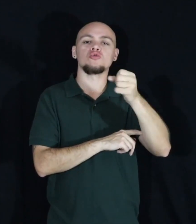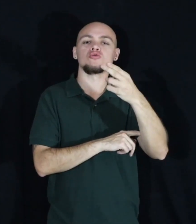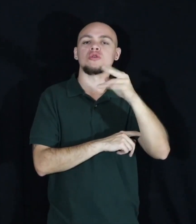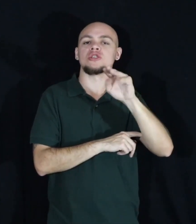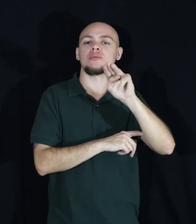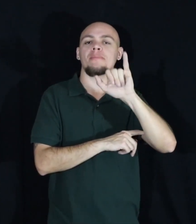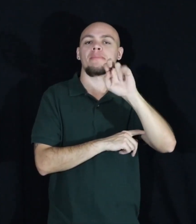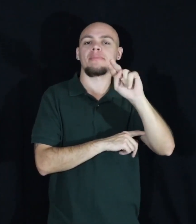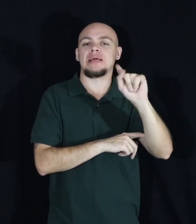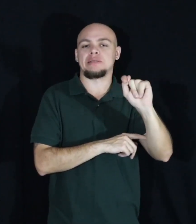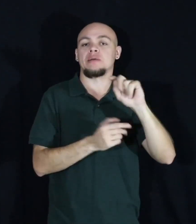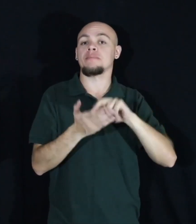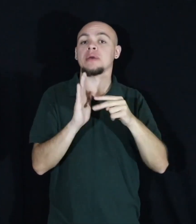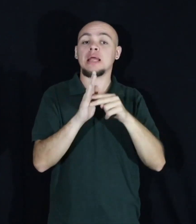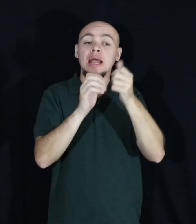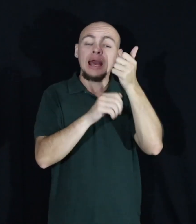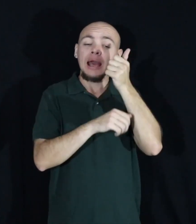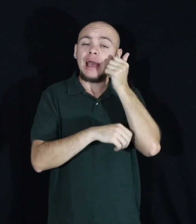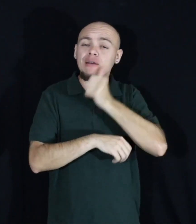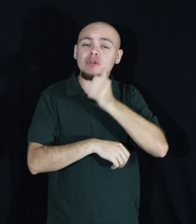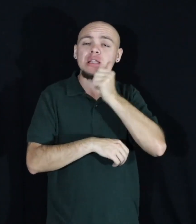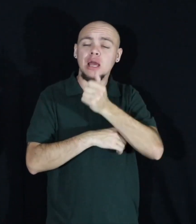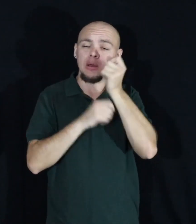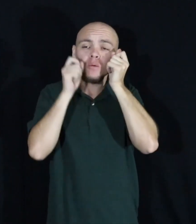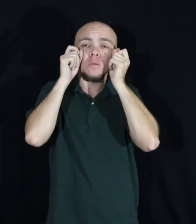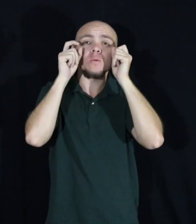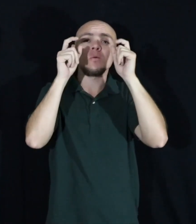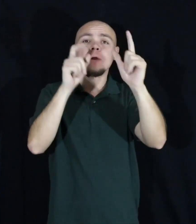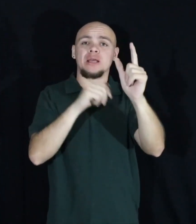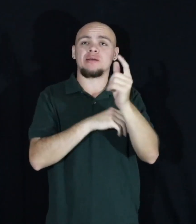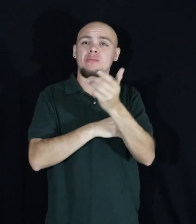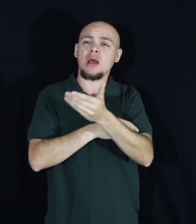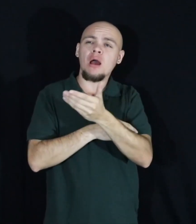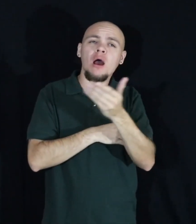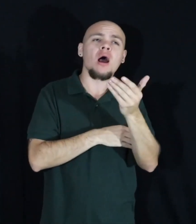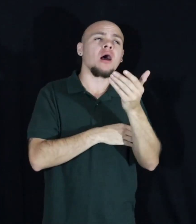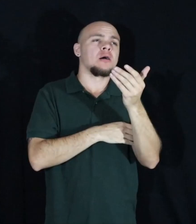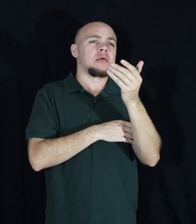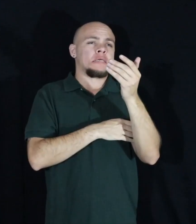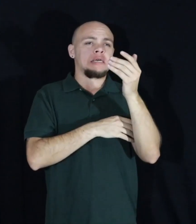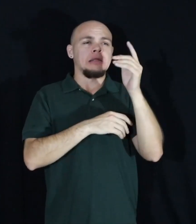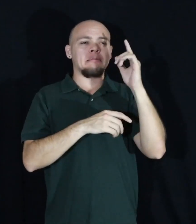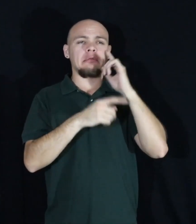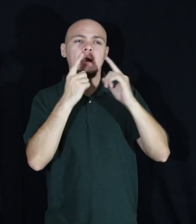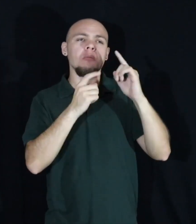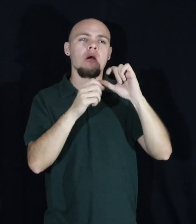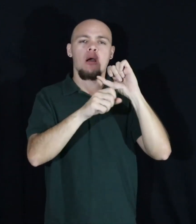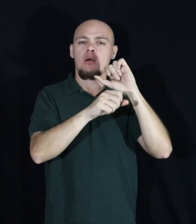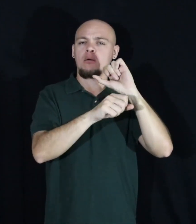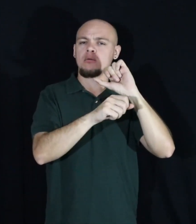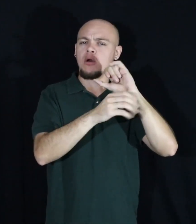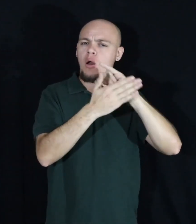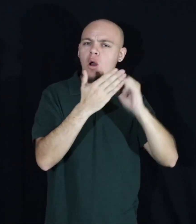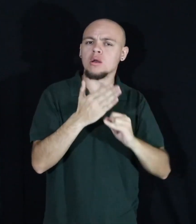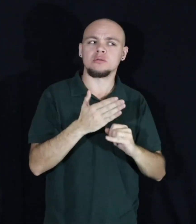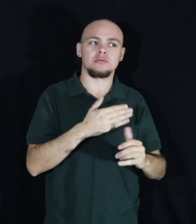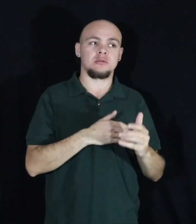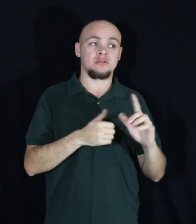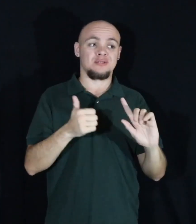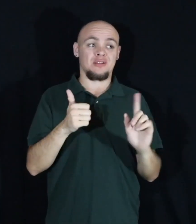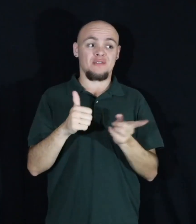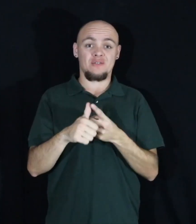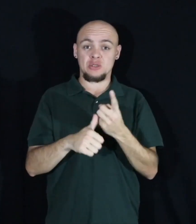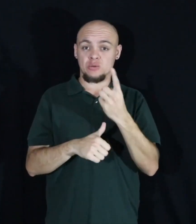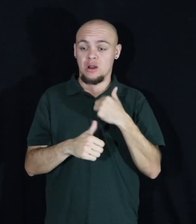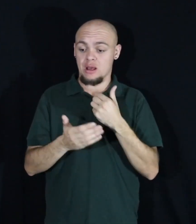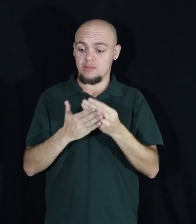every day thinking and thinking about art and how he related to it. And this little guy was one of the first sculptures that I bought for